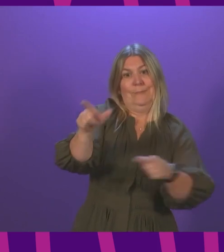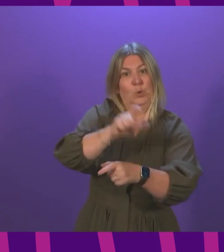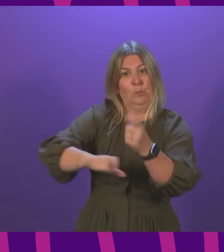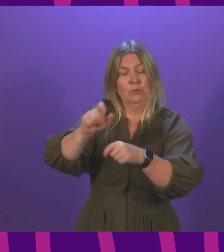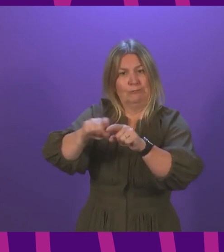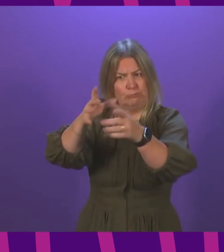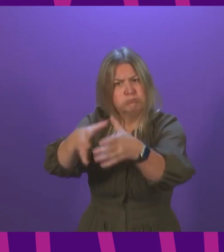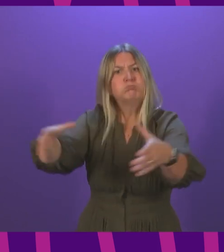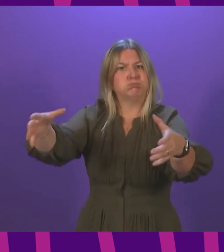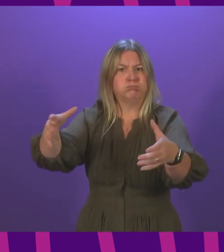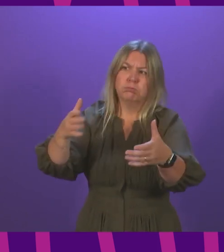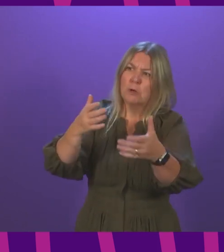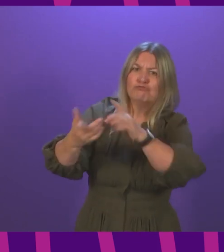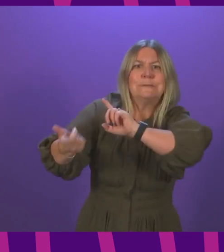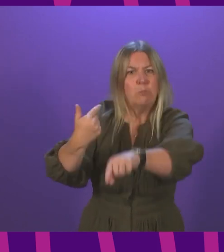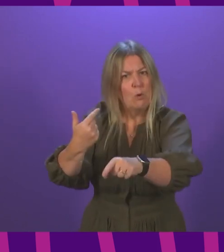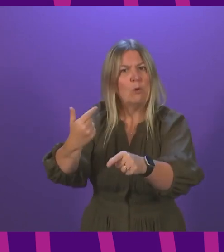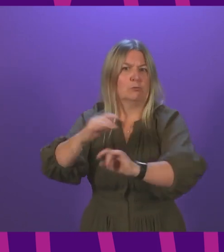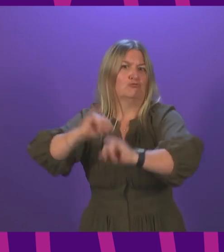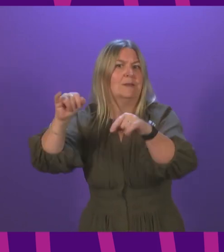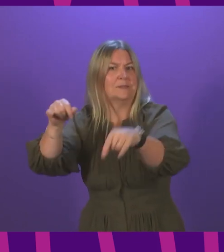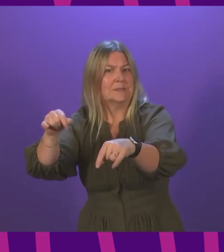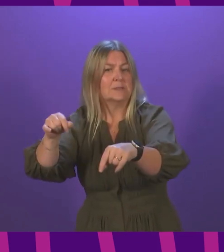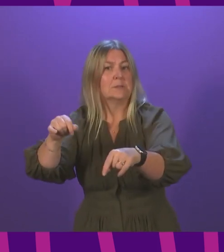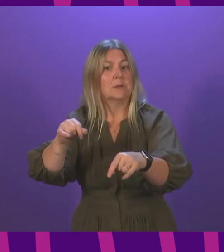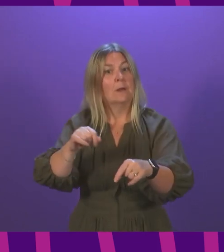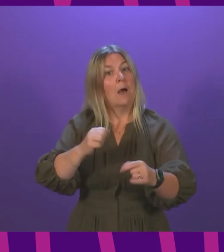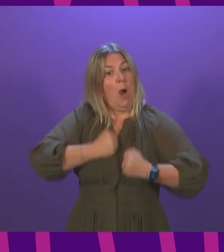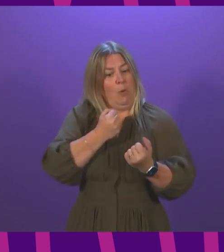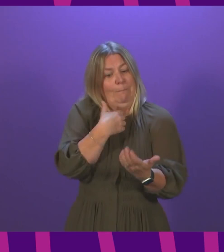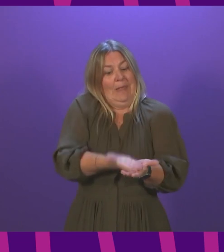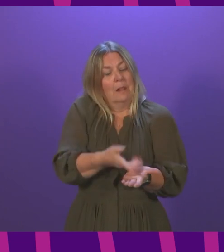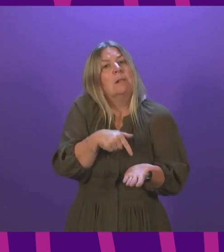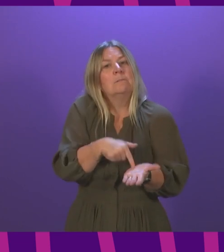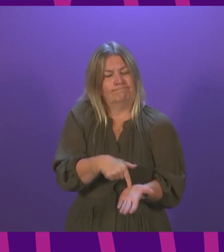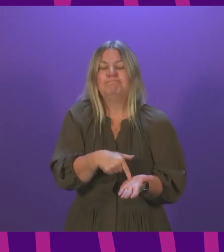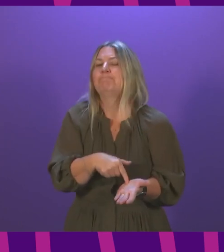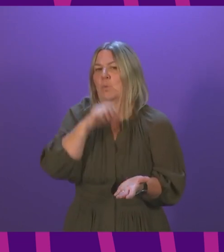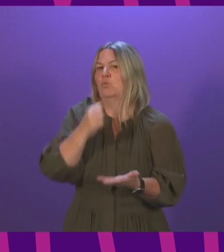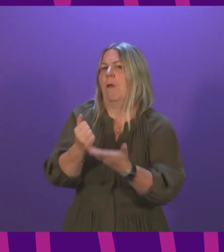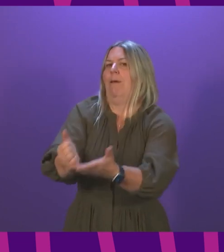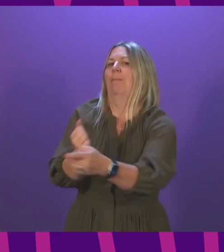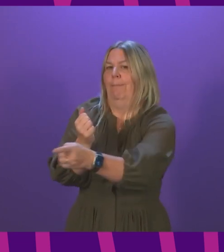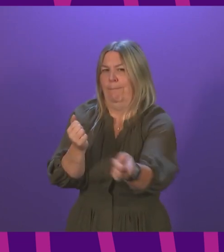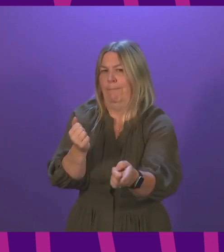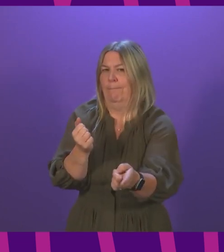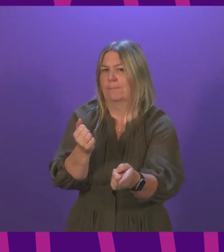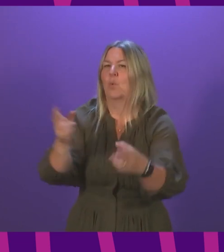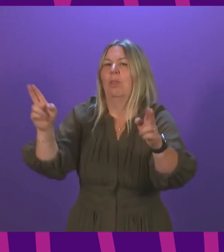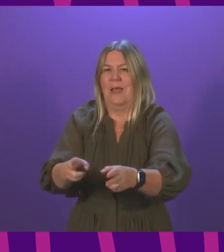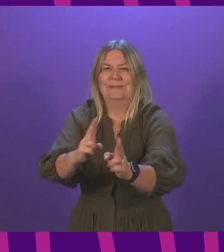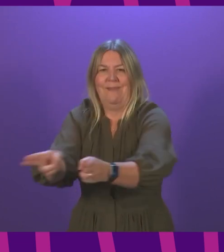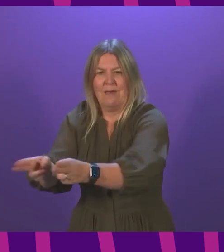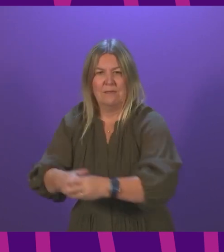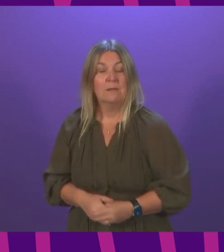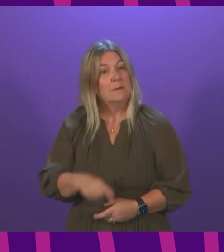to the drugs crisis. This bill would help them get even more lives back on track. So will the First Minister agree to a joint